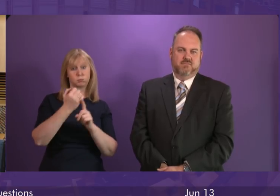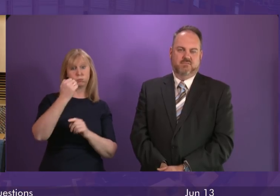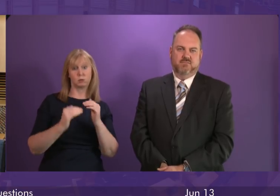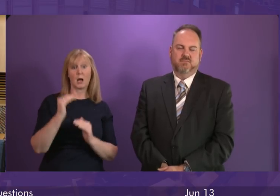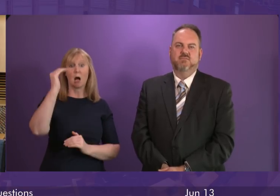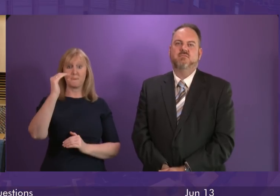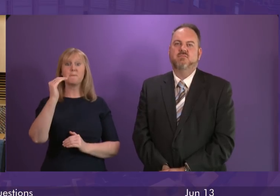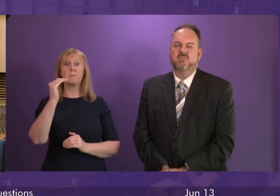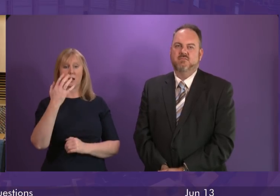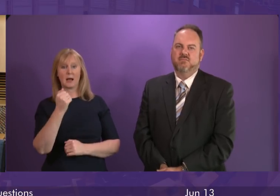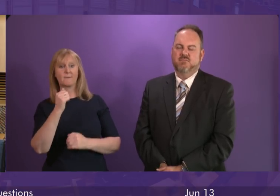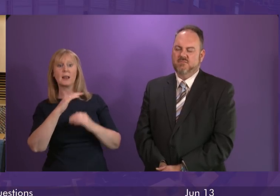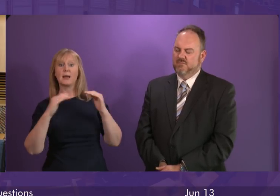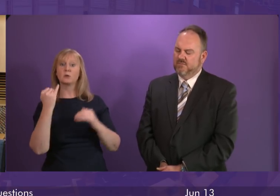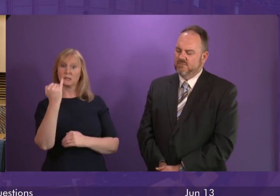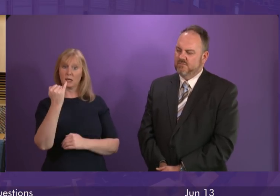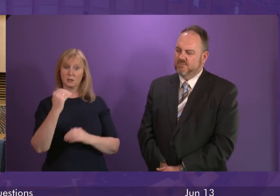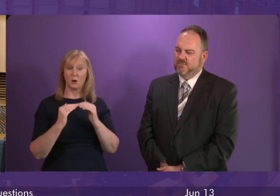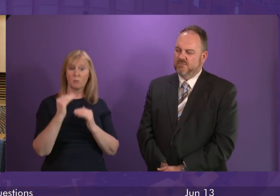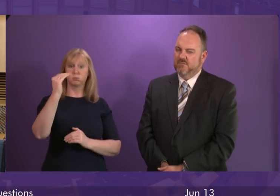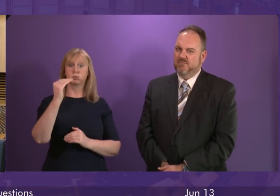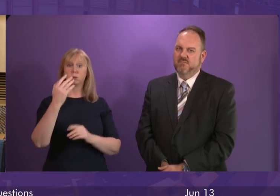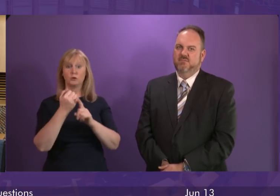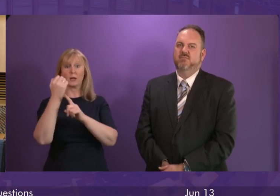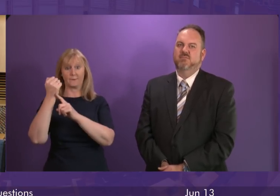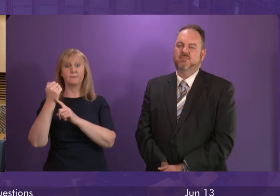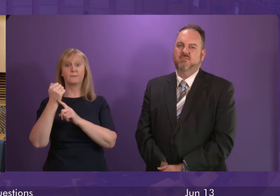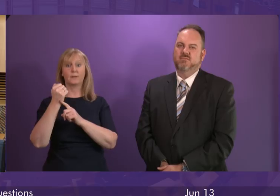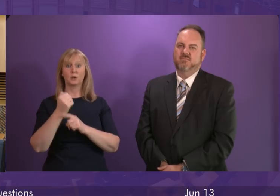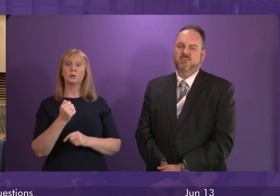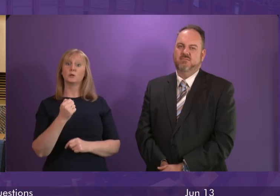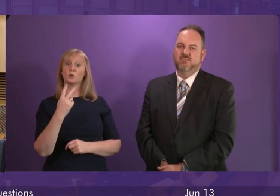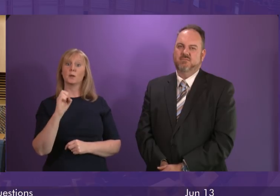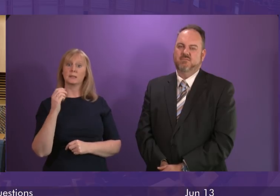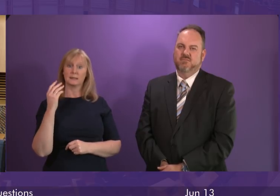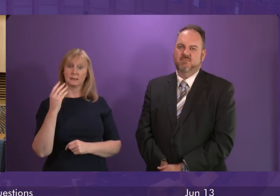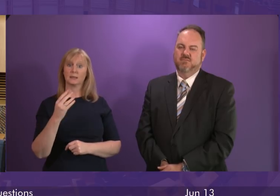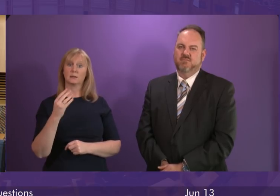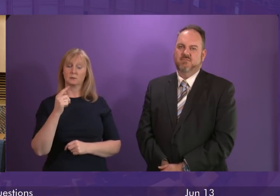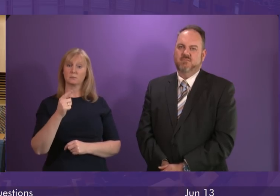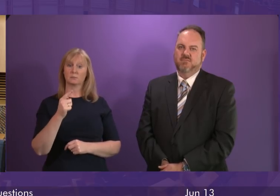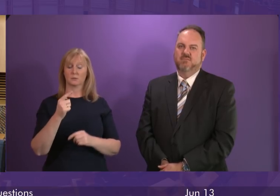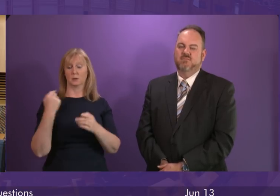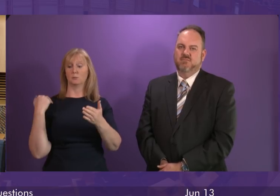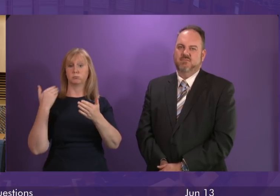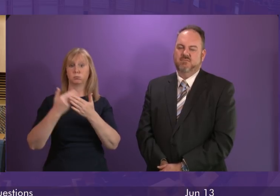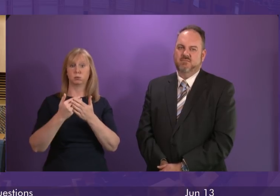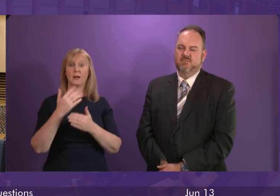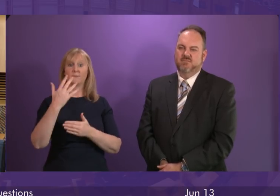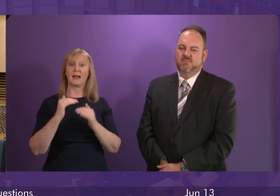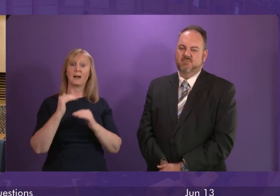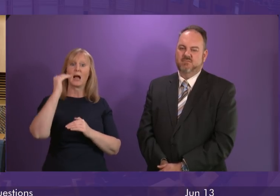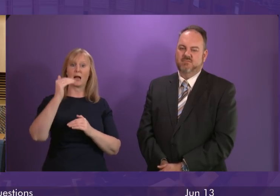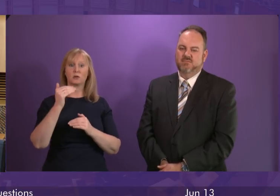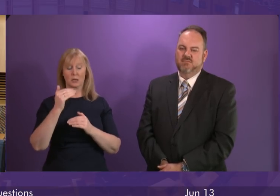6, we see it increasing. In 2009, 22% of young people left school with five highers or more.